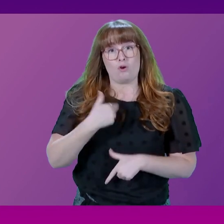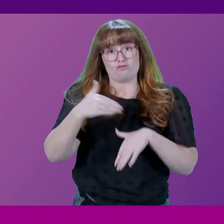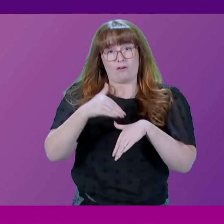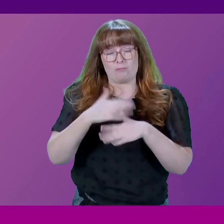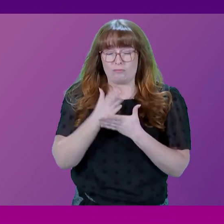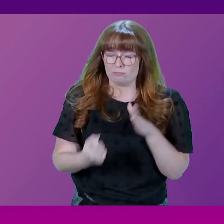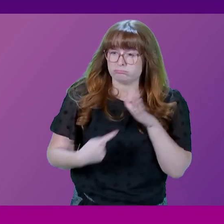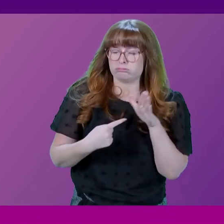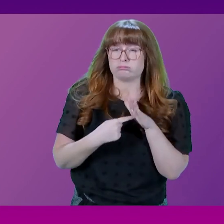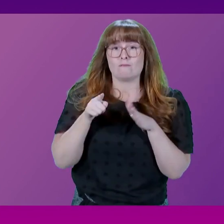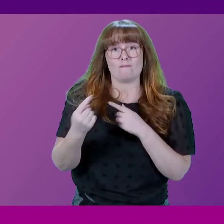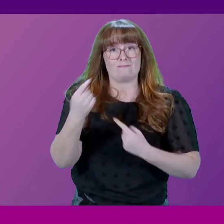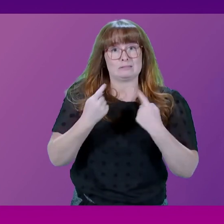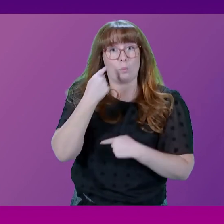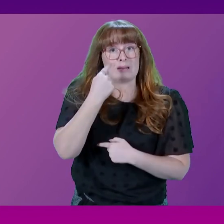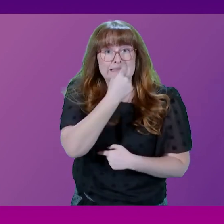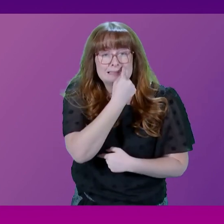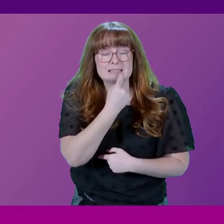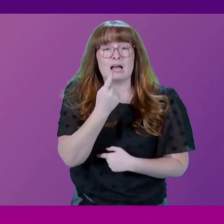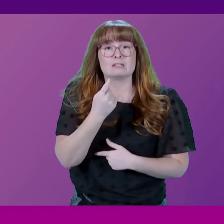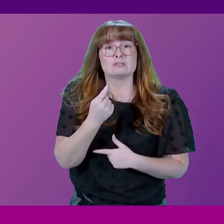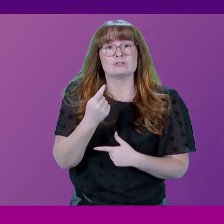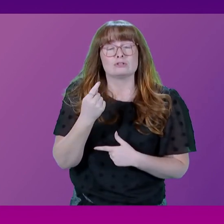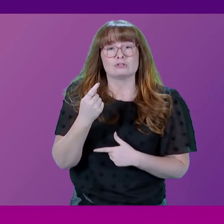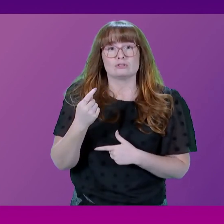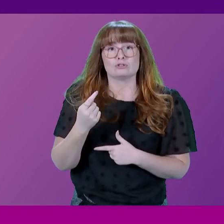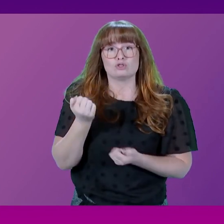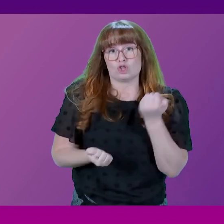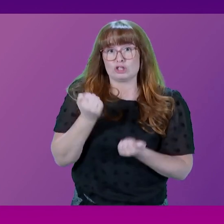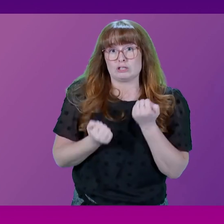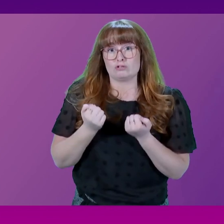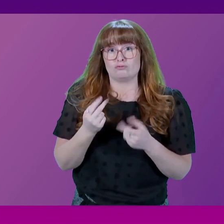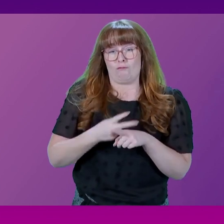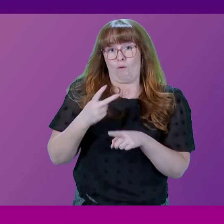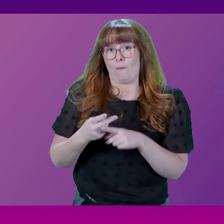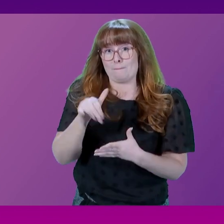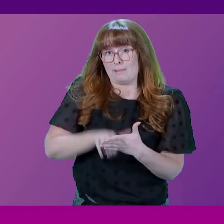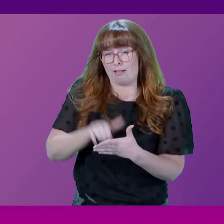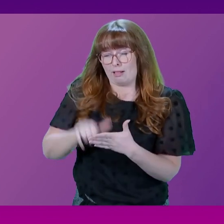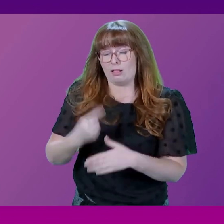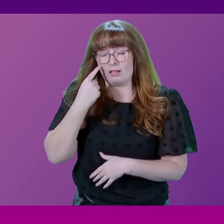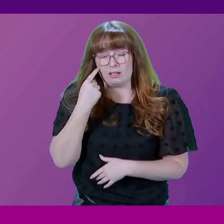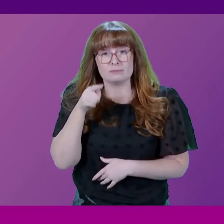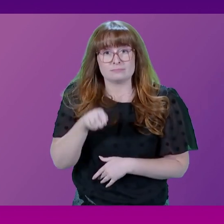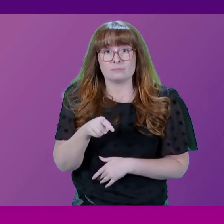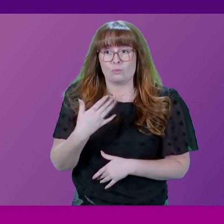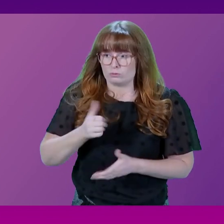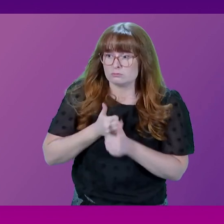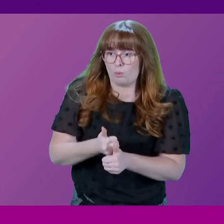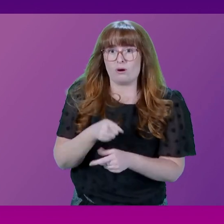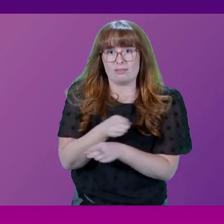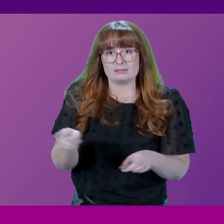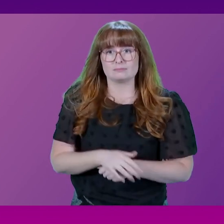system through our Victims, Witnesses and Justice Reform Bill and we've invested £93 million over the past five years to support victims.